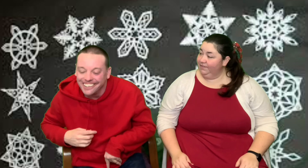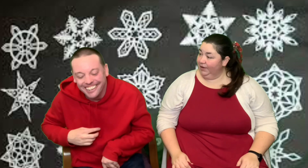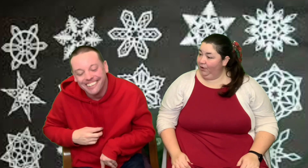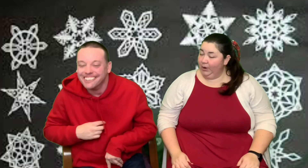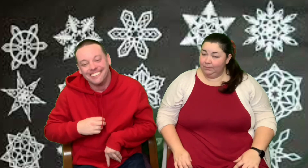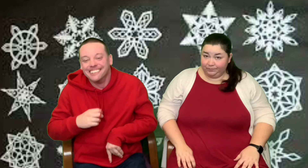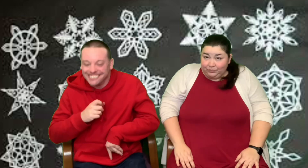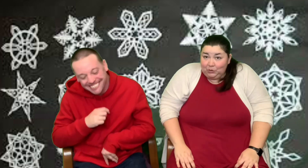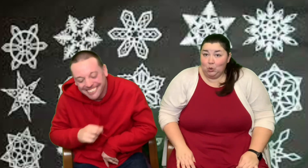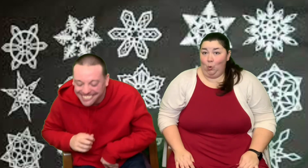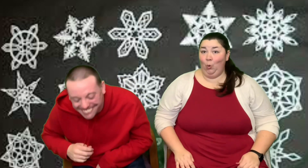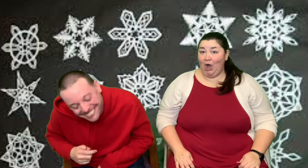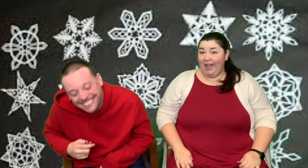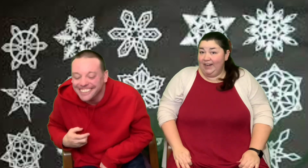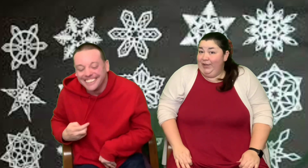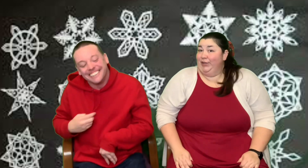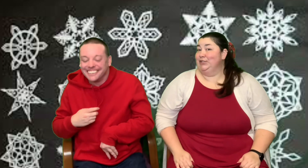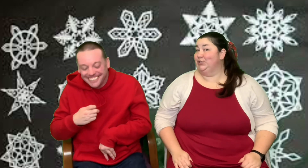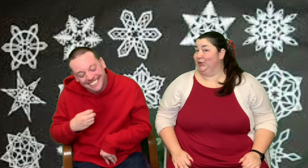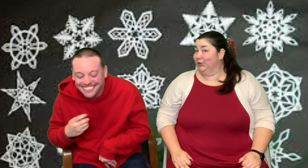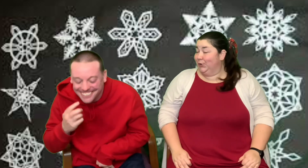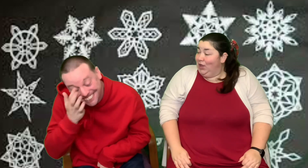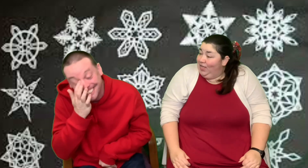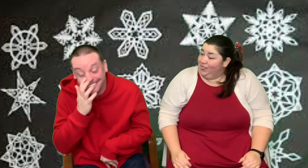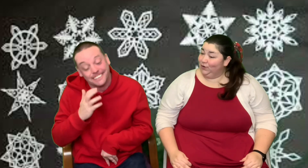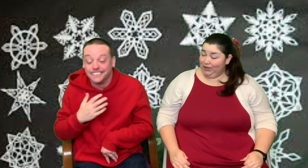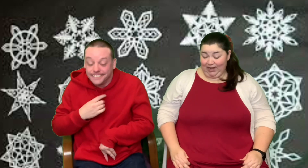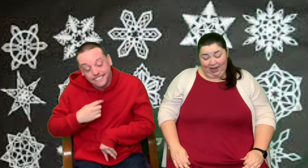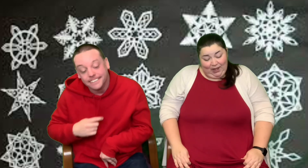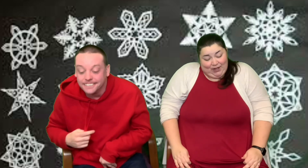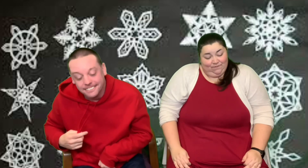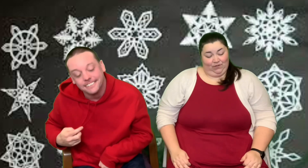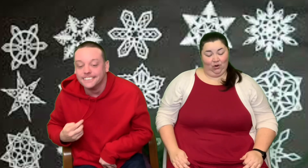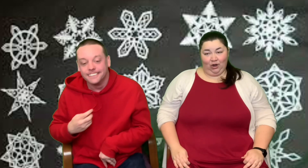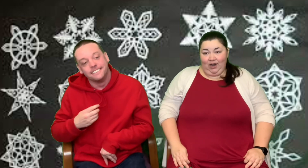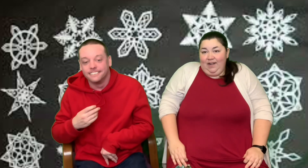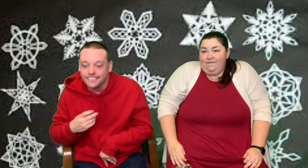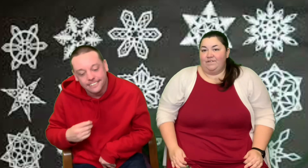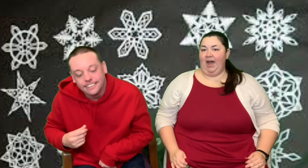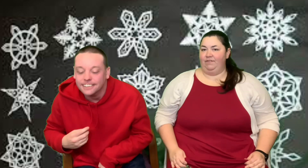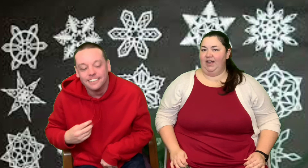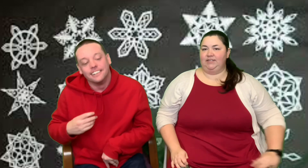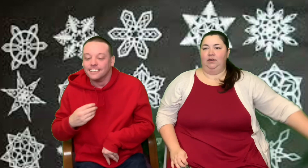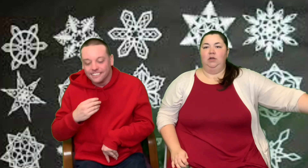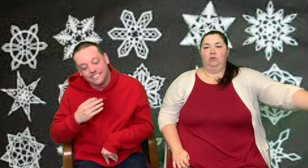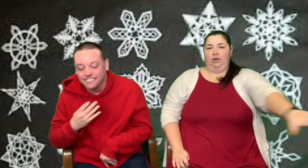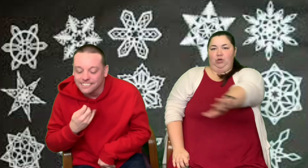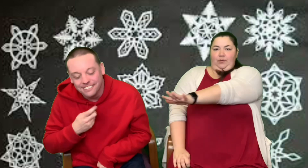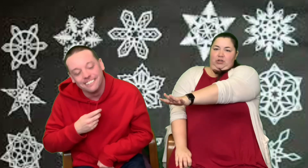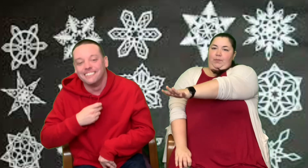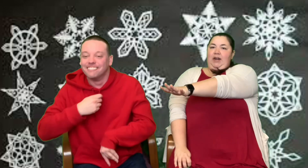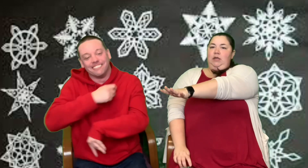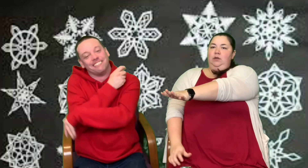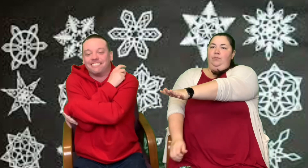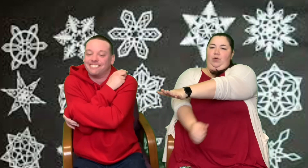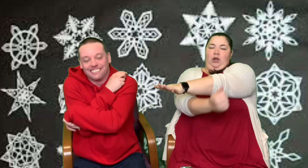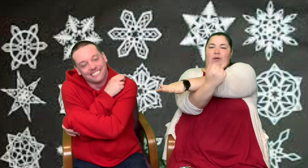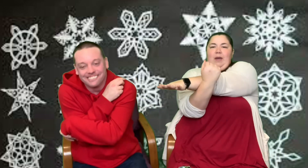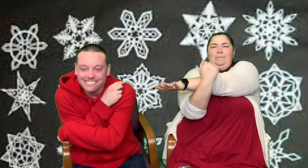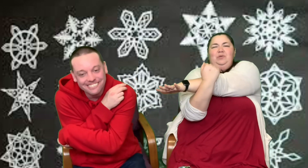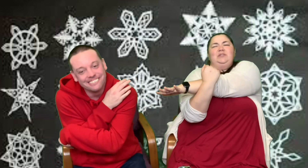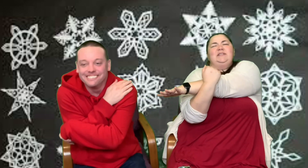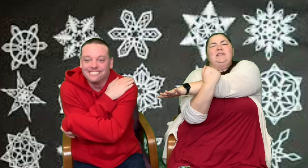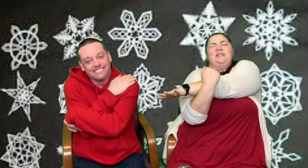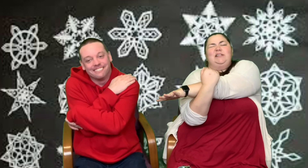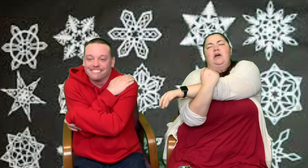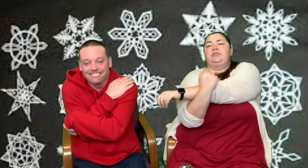five. Now forward. One, two, three, four, five. Excellent. Reach your arm across your body, bring your